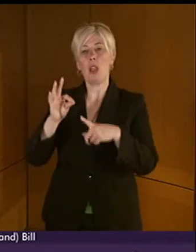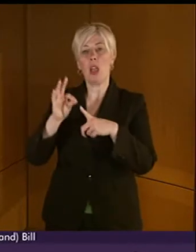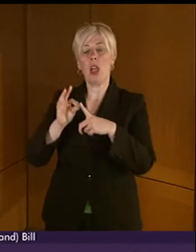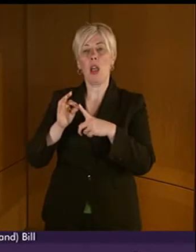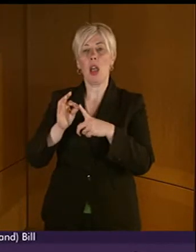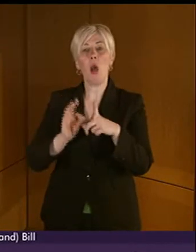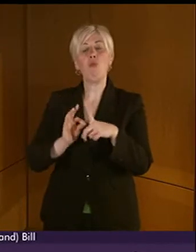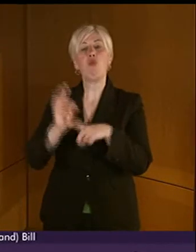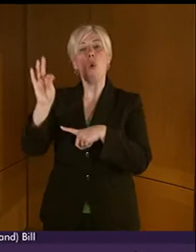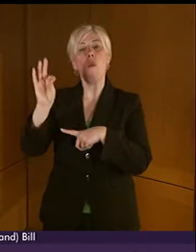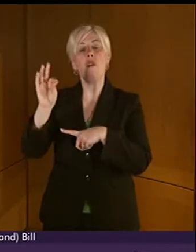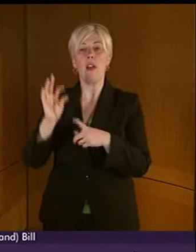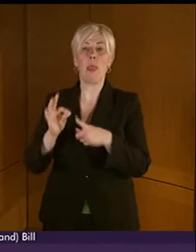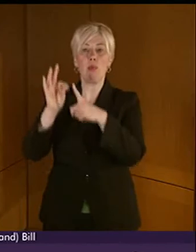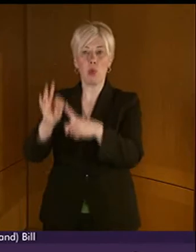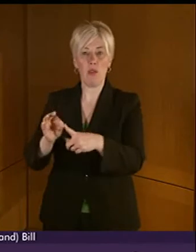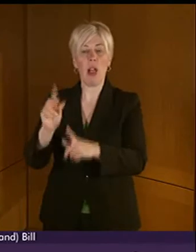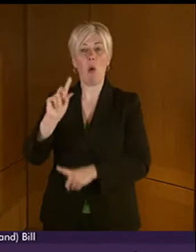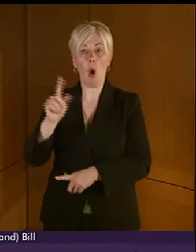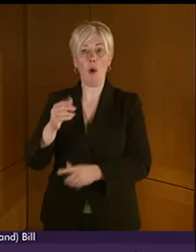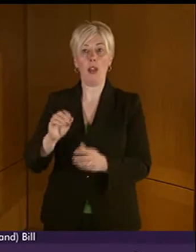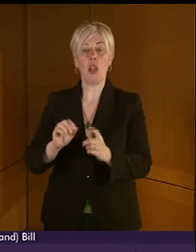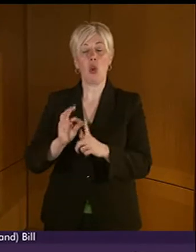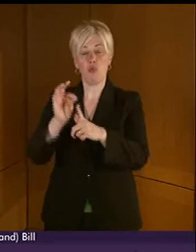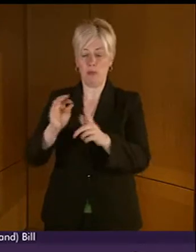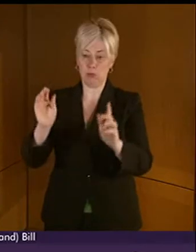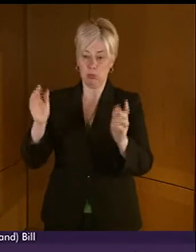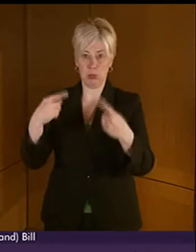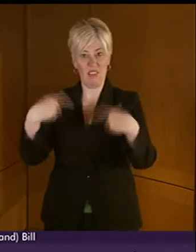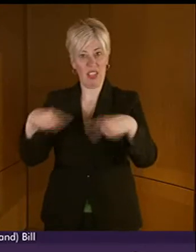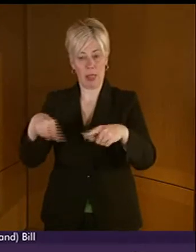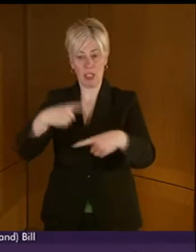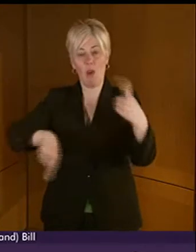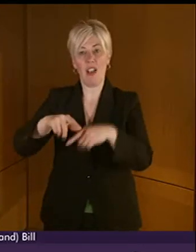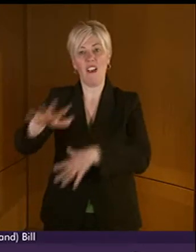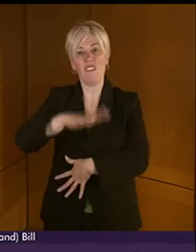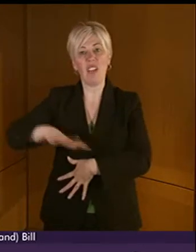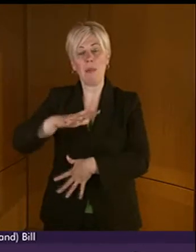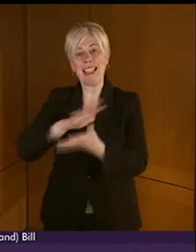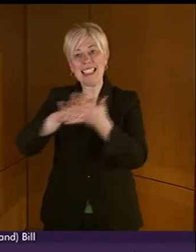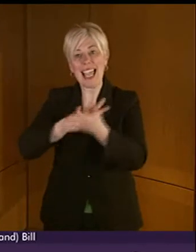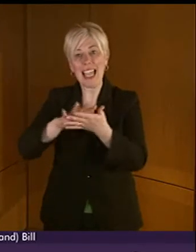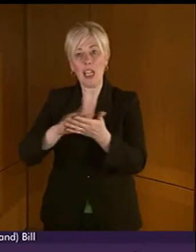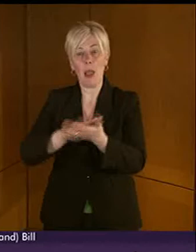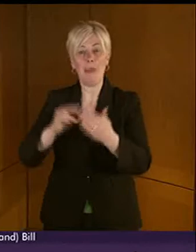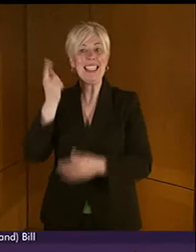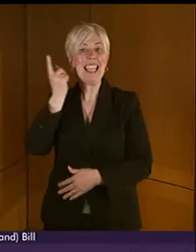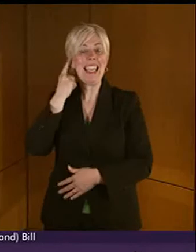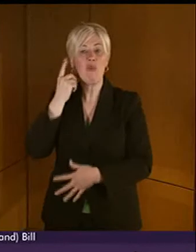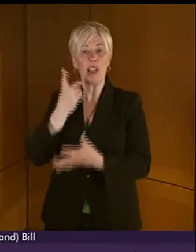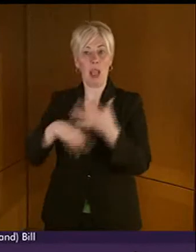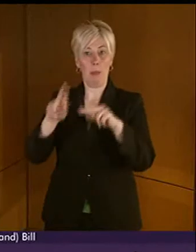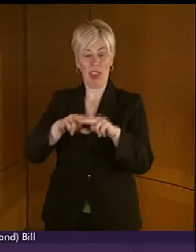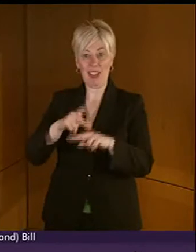availability of family sign language, which enhances the ability of hearing parents to communicate